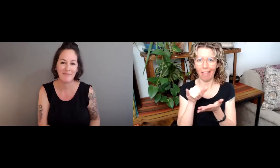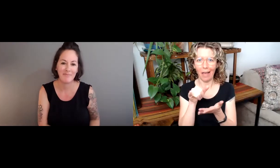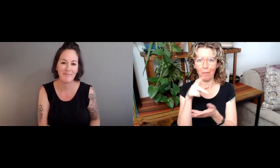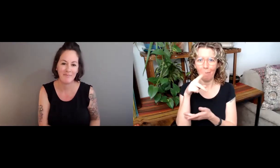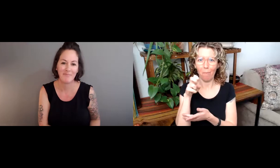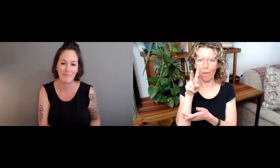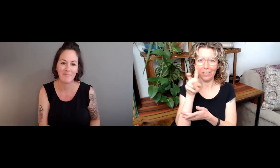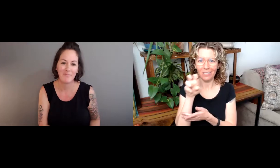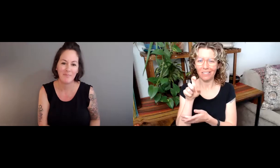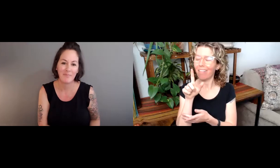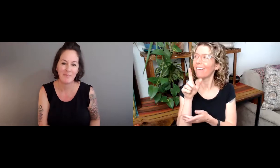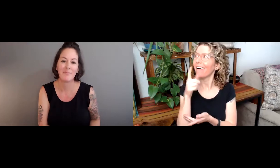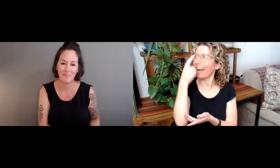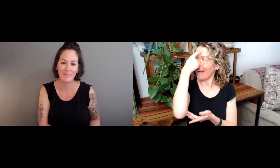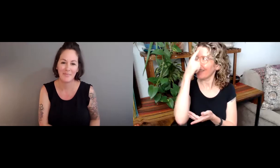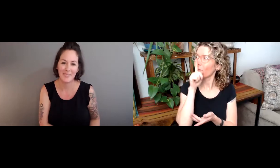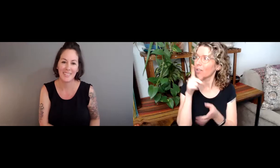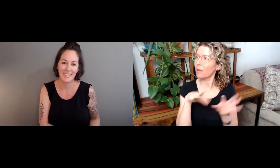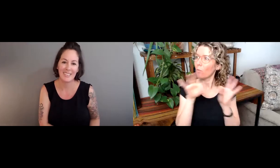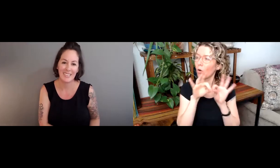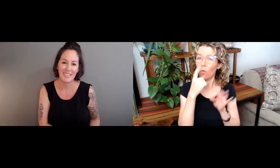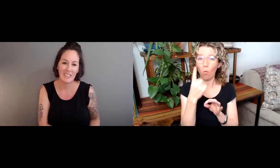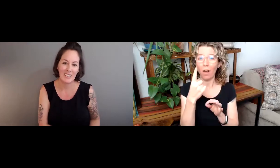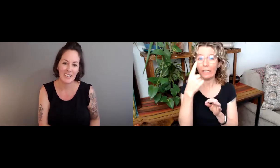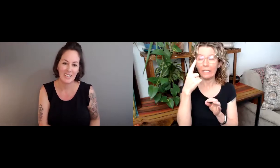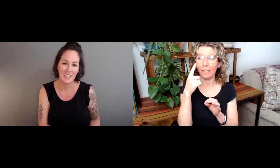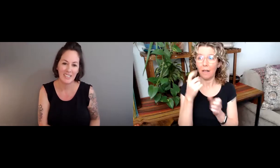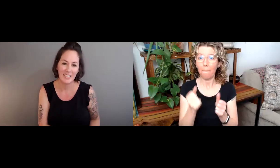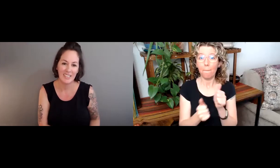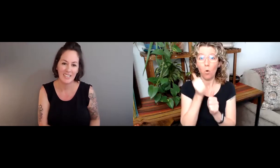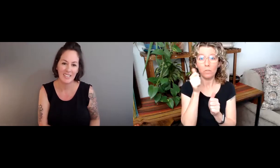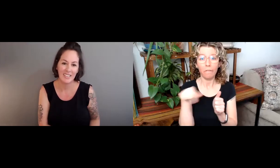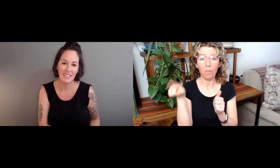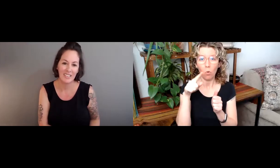agree. And you mentioned some very important pieces of the puzzle.